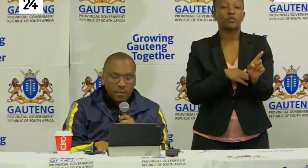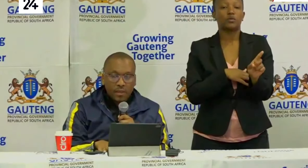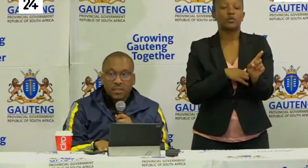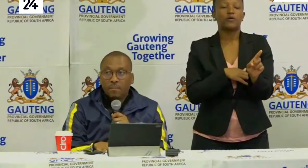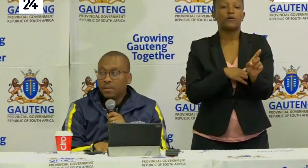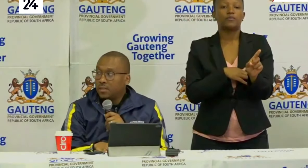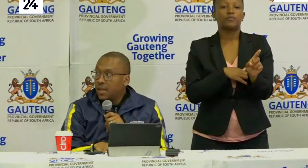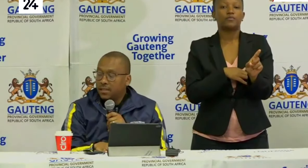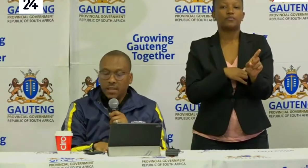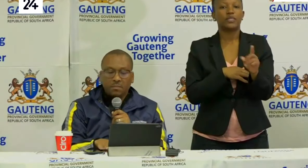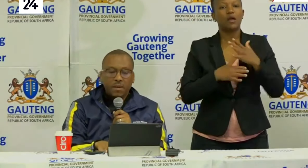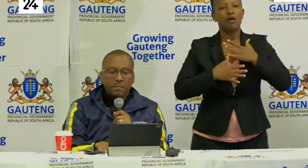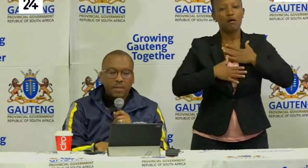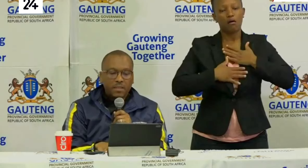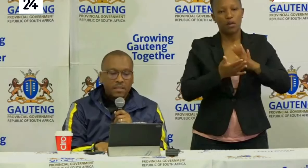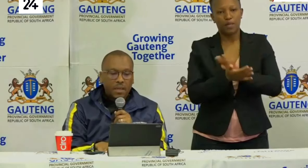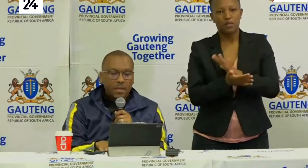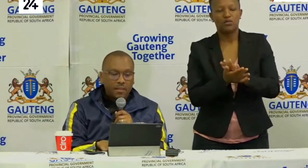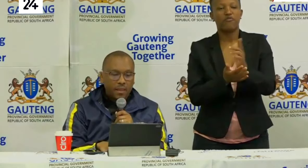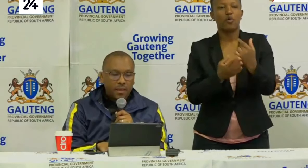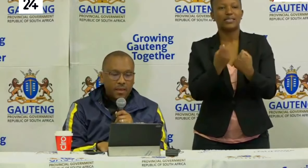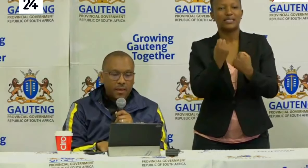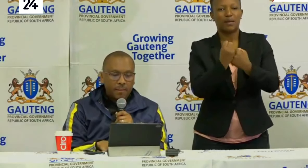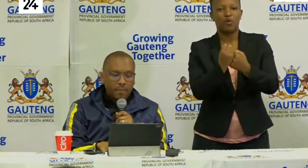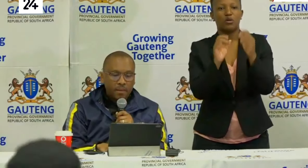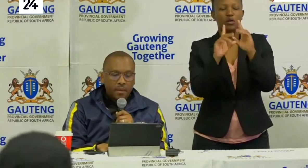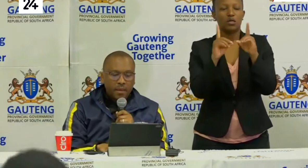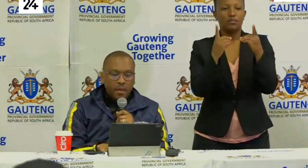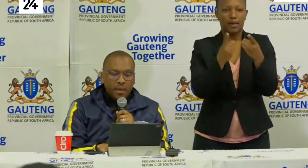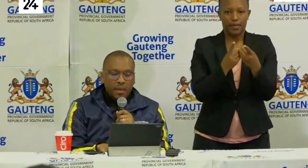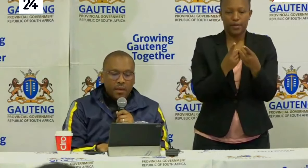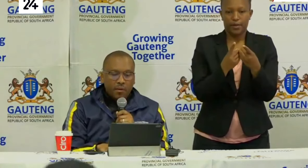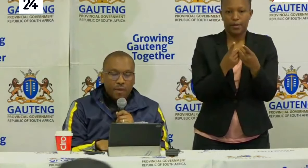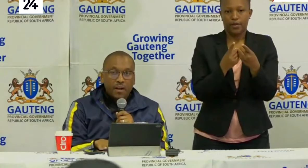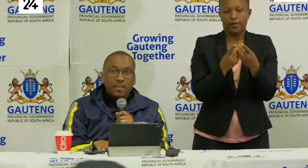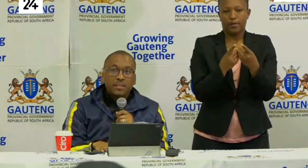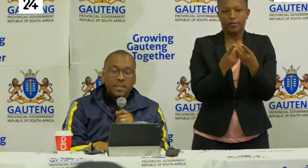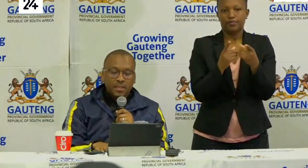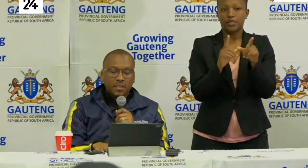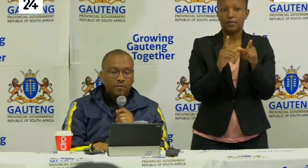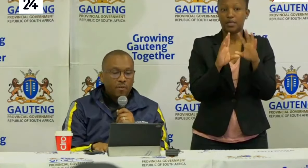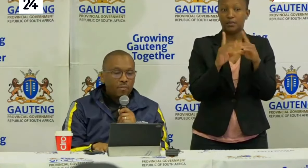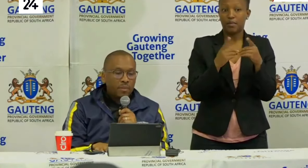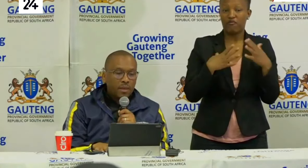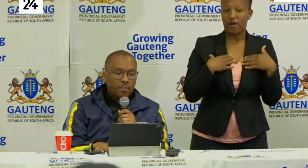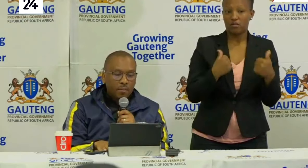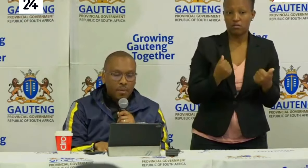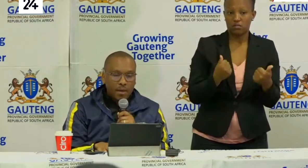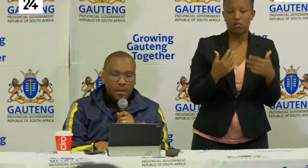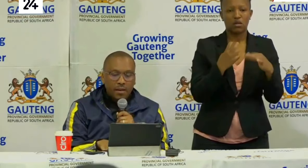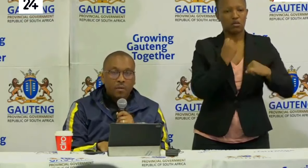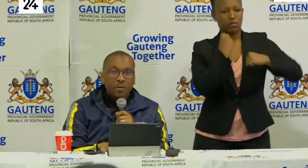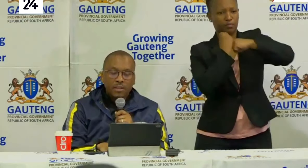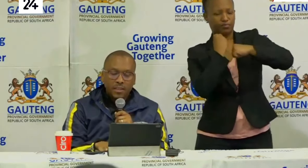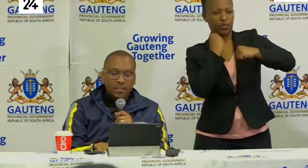of the support that the department and I think of health is getting from the Premier